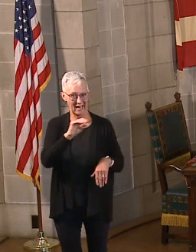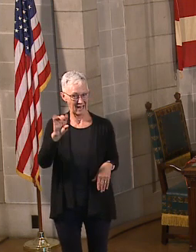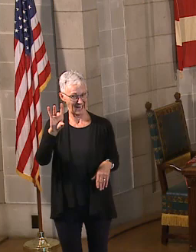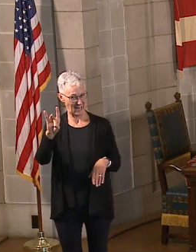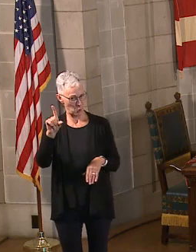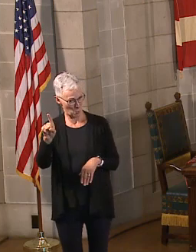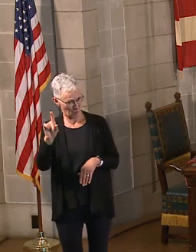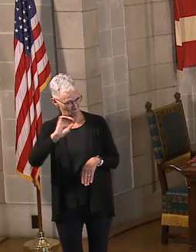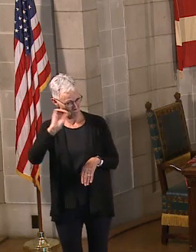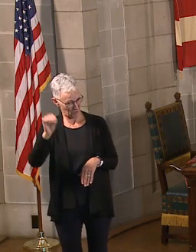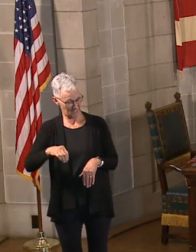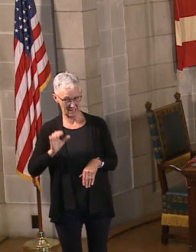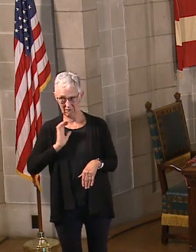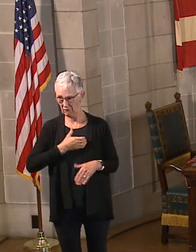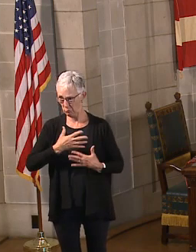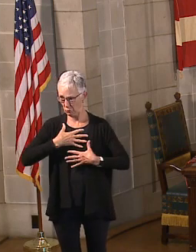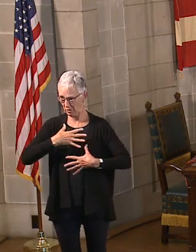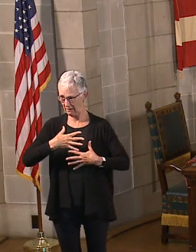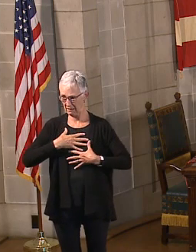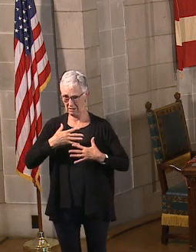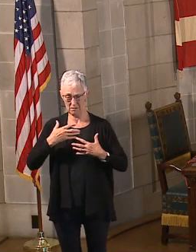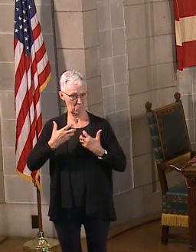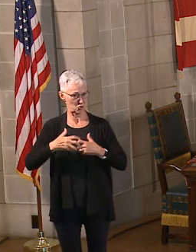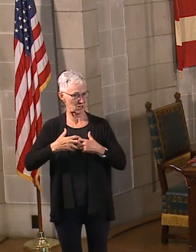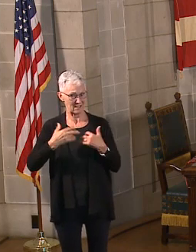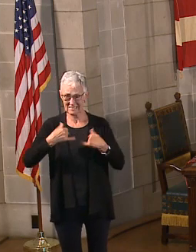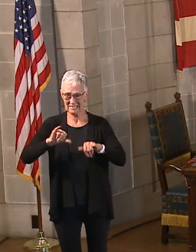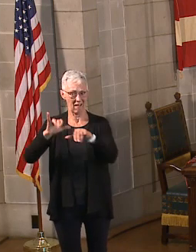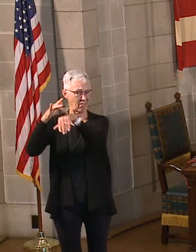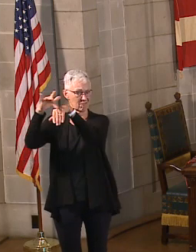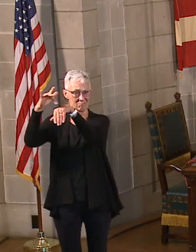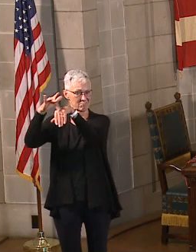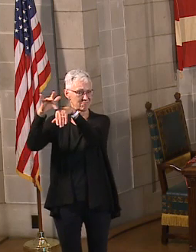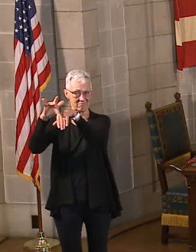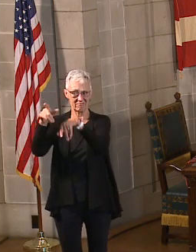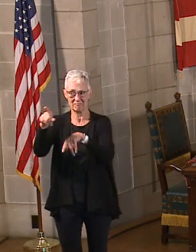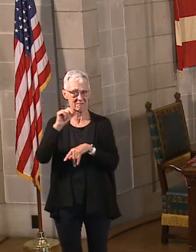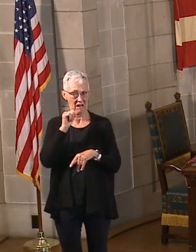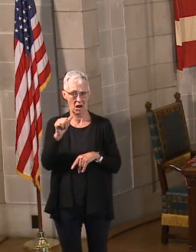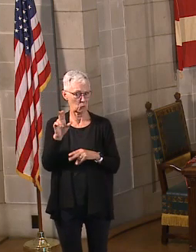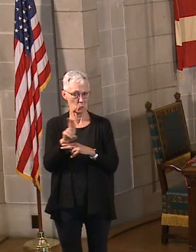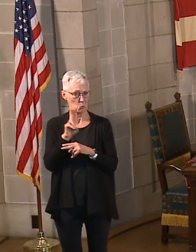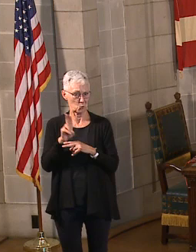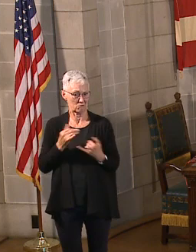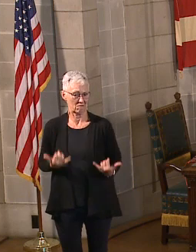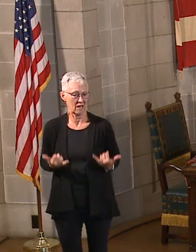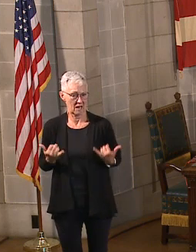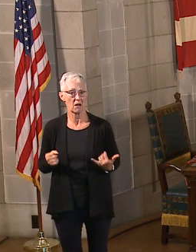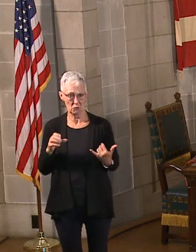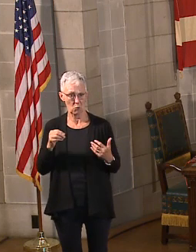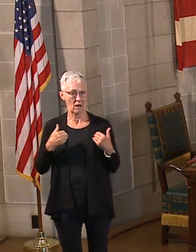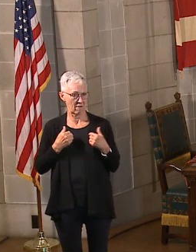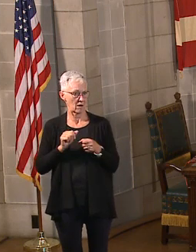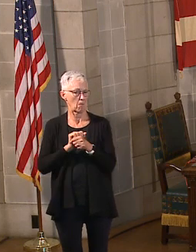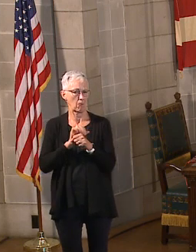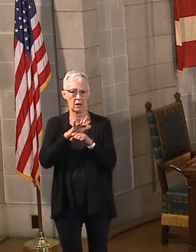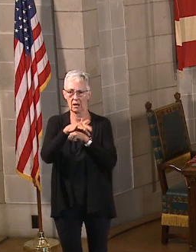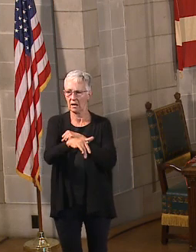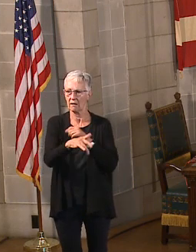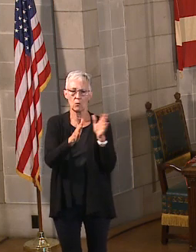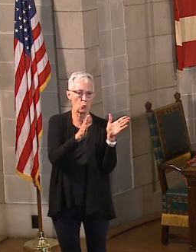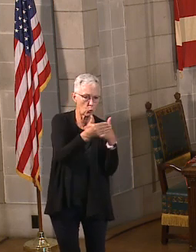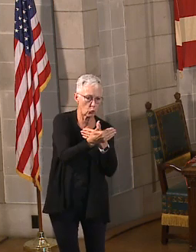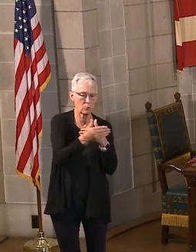ICU bed, that ventilator to anybody when they've needed it, at the moment they need it. So it's been really